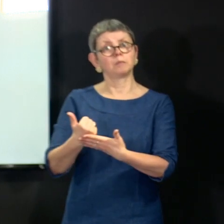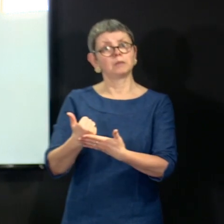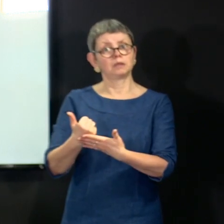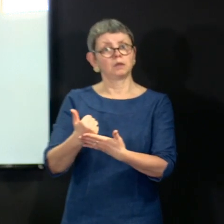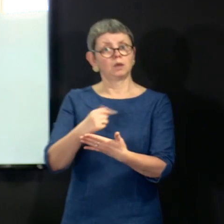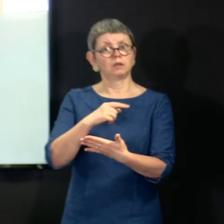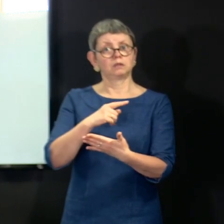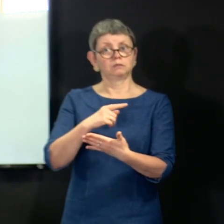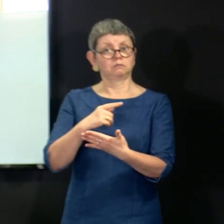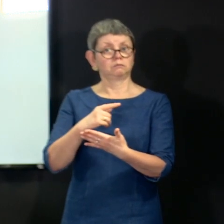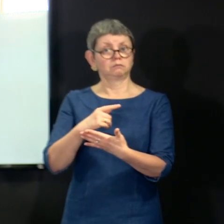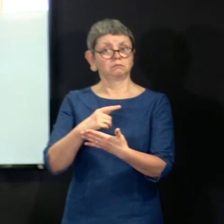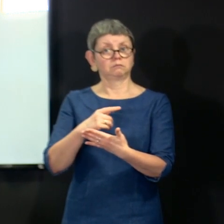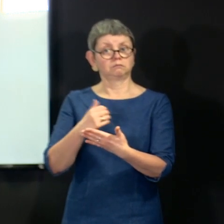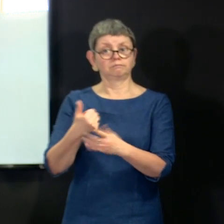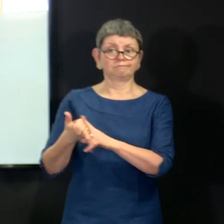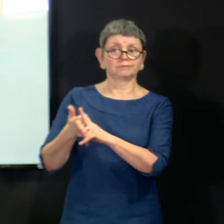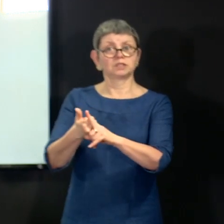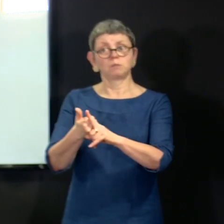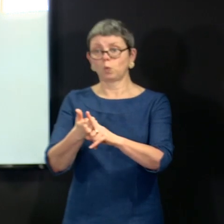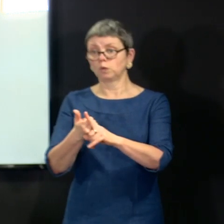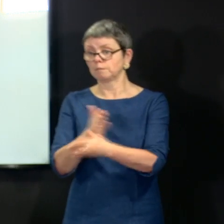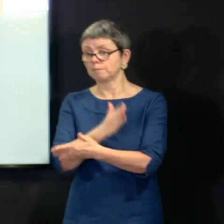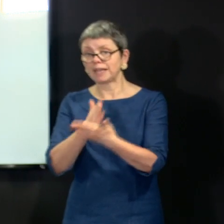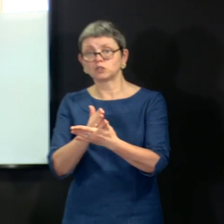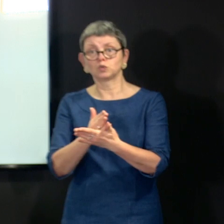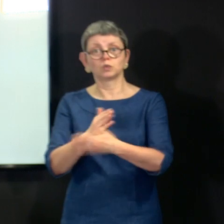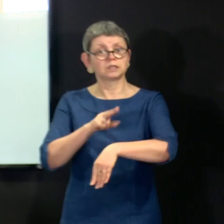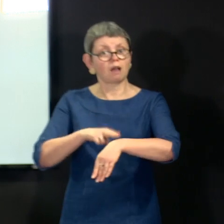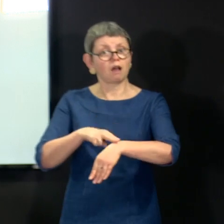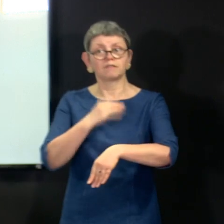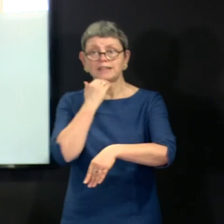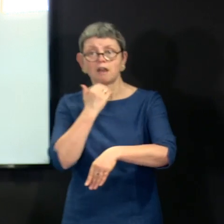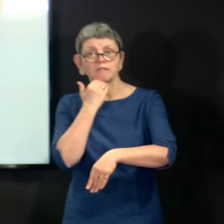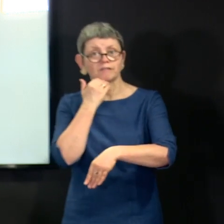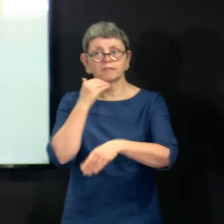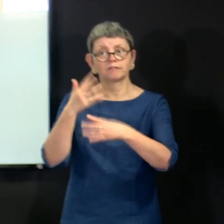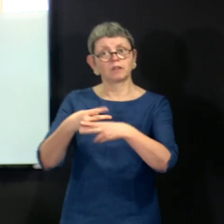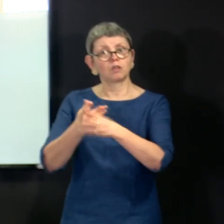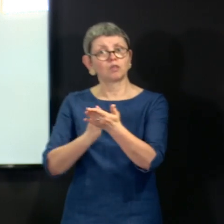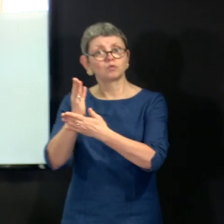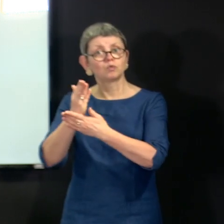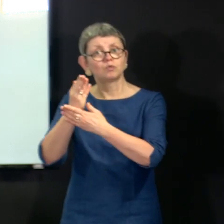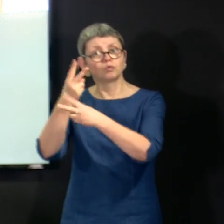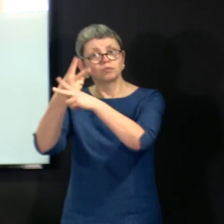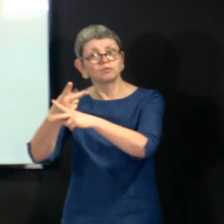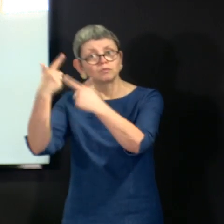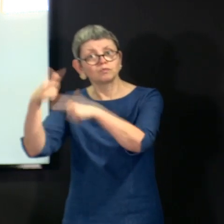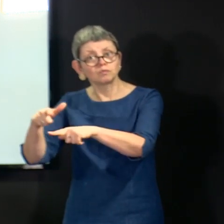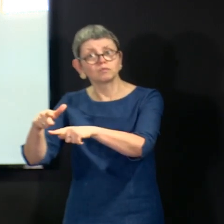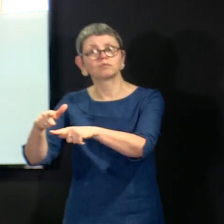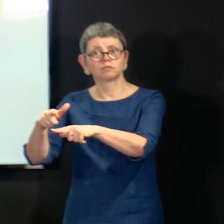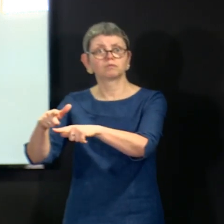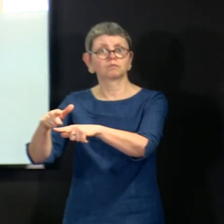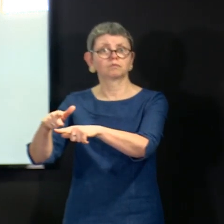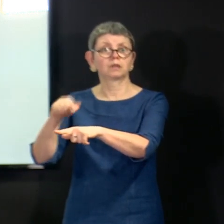help workforce resilience, help make sure that we've got the right workforce in care homes, help providers ensure that they can